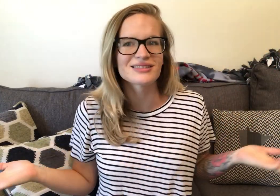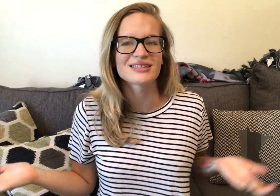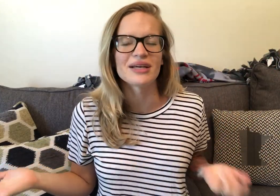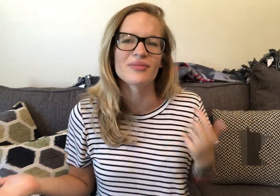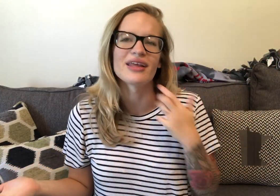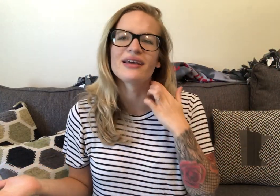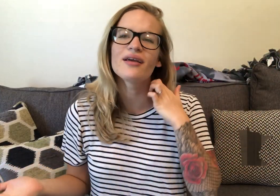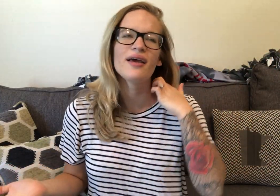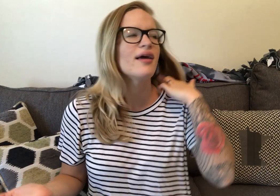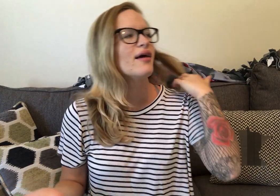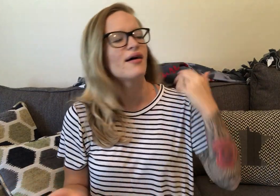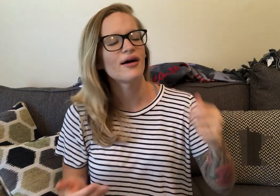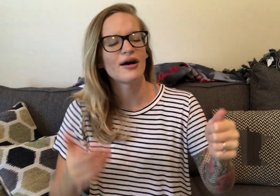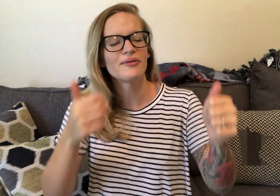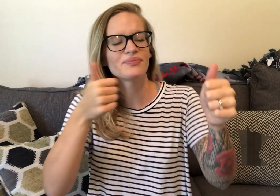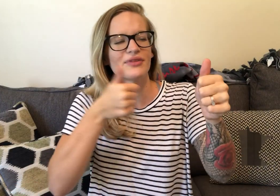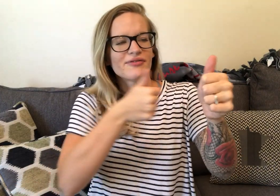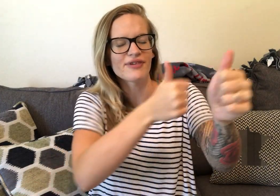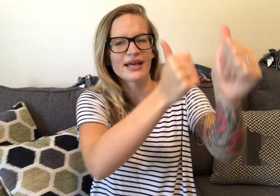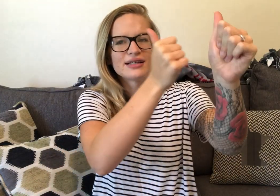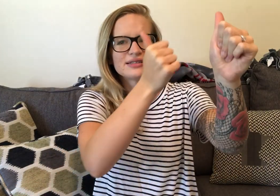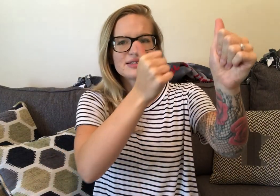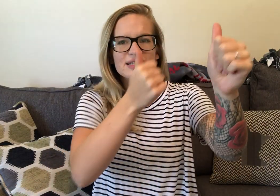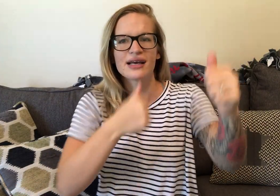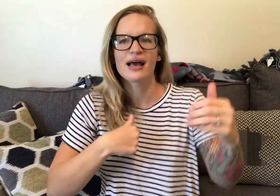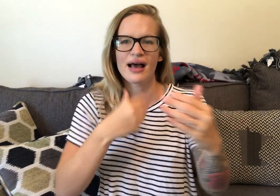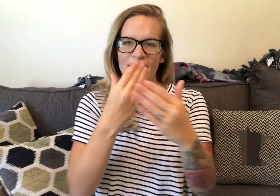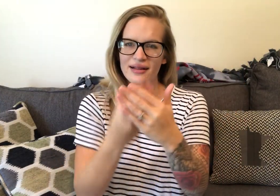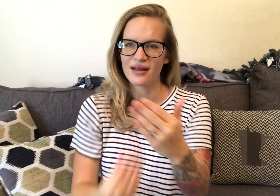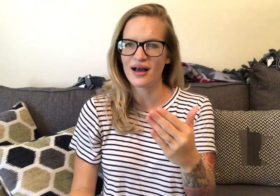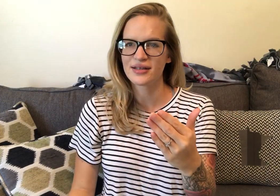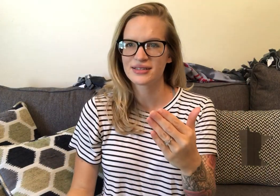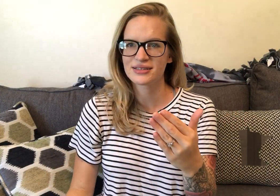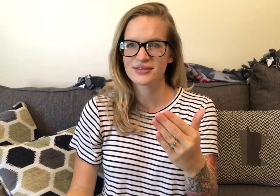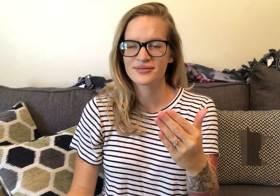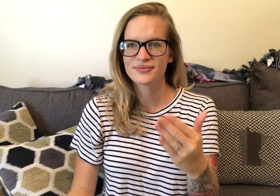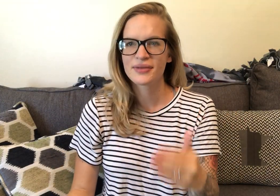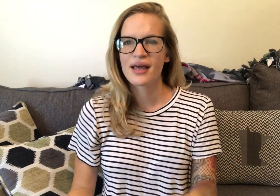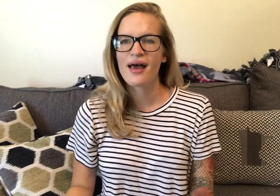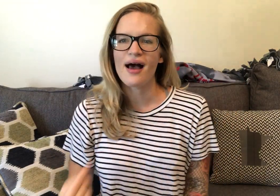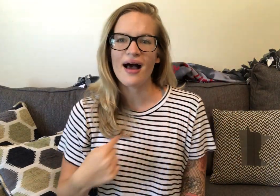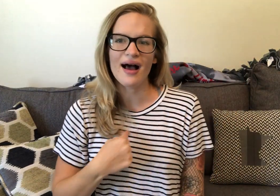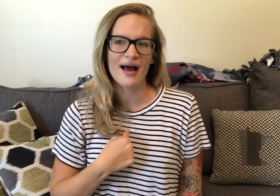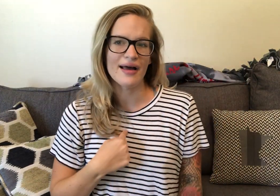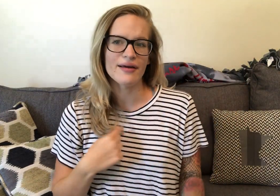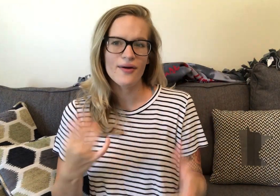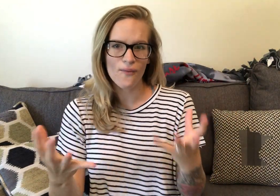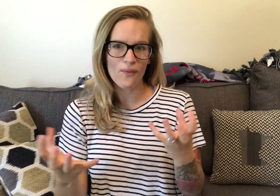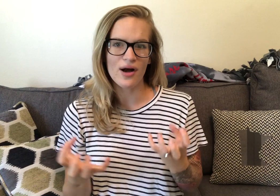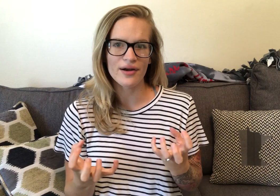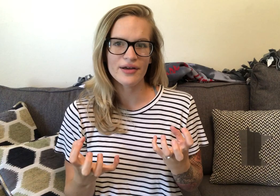the same thing. The fans. I lost. I wanna.